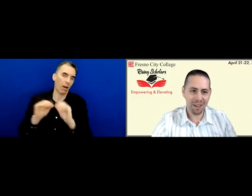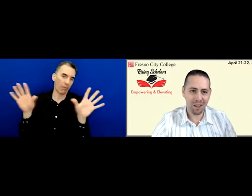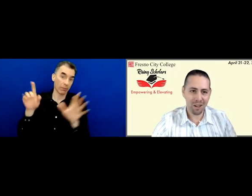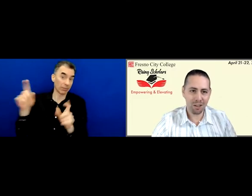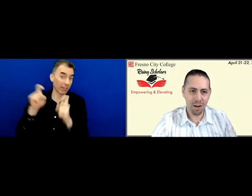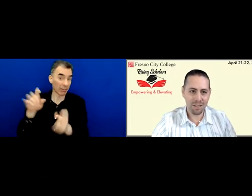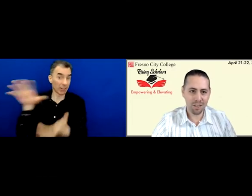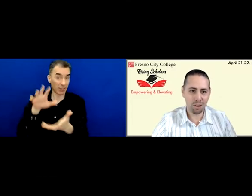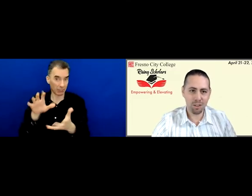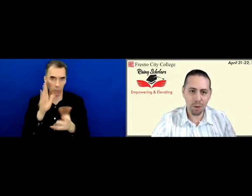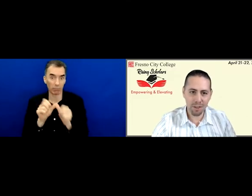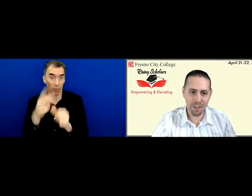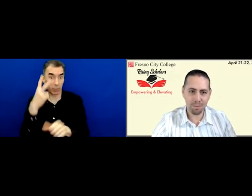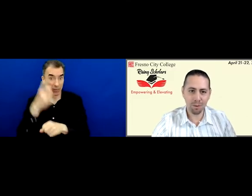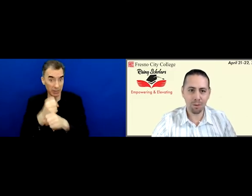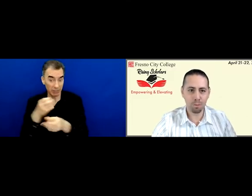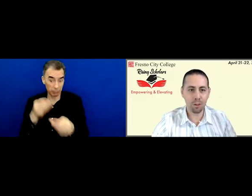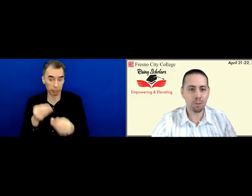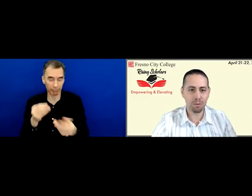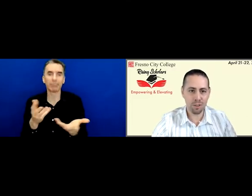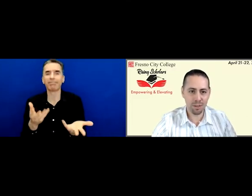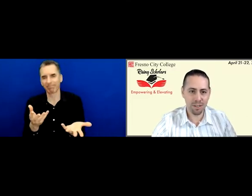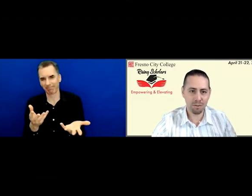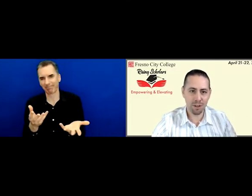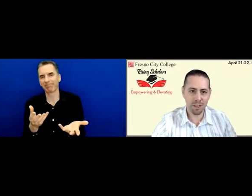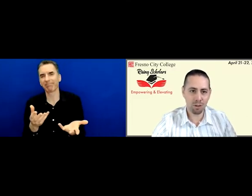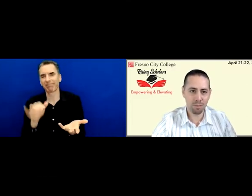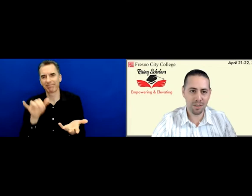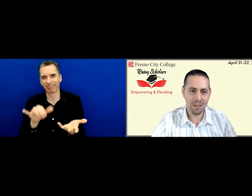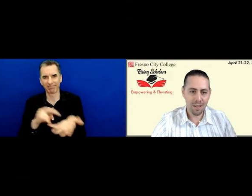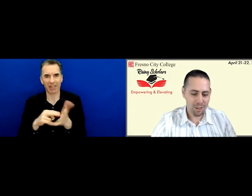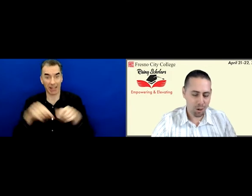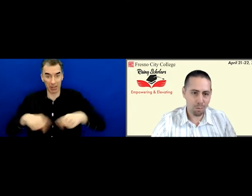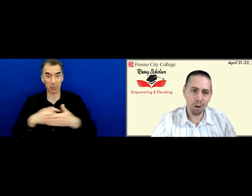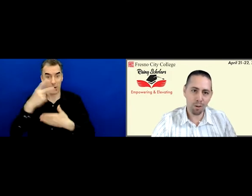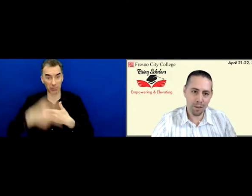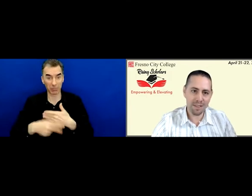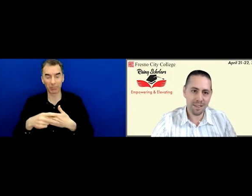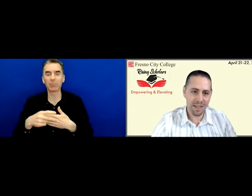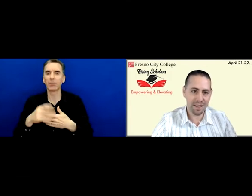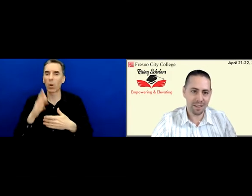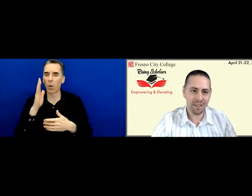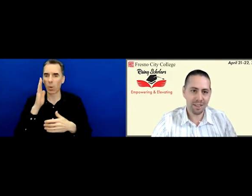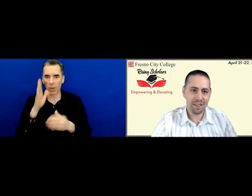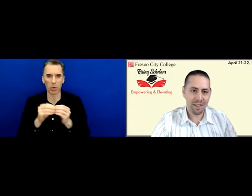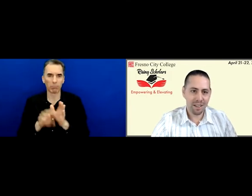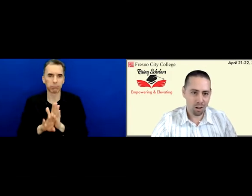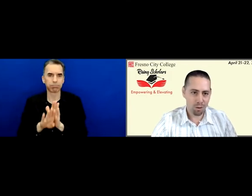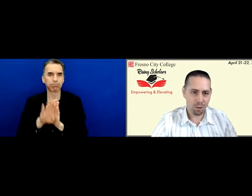provide our Rising Scholars Symposium with multiple resources and funding streams. So, although this is the second